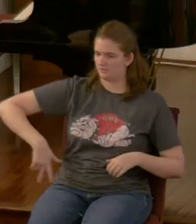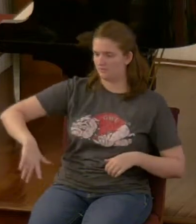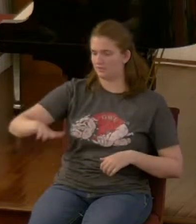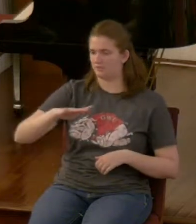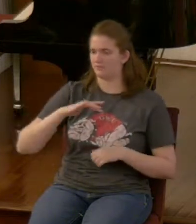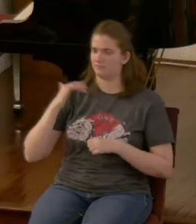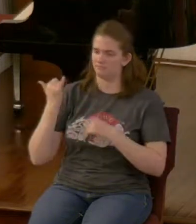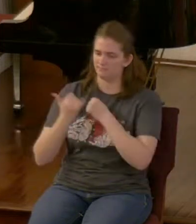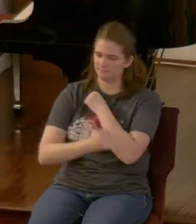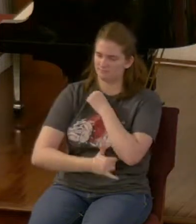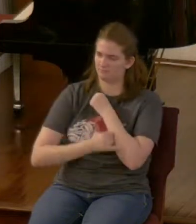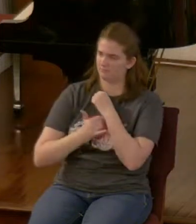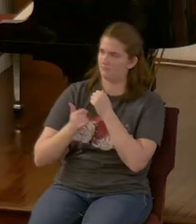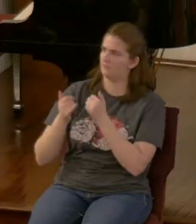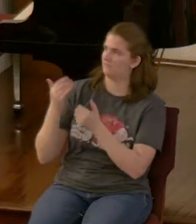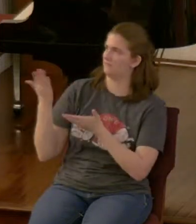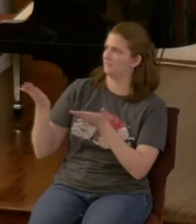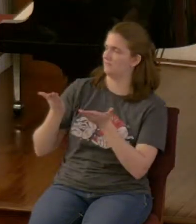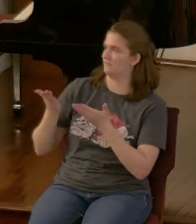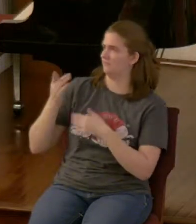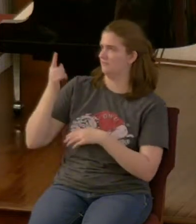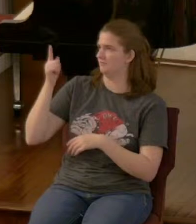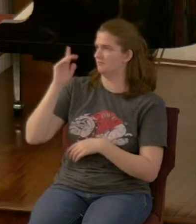so let's take all this in order again